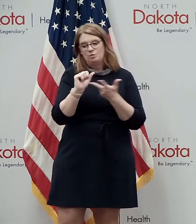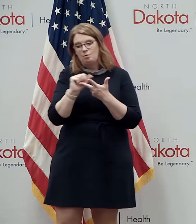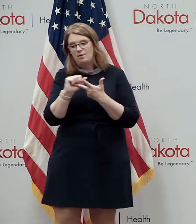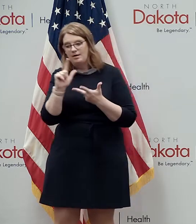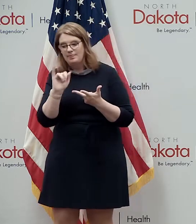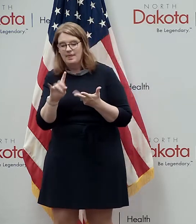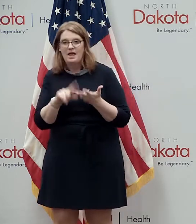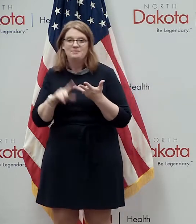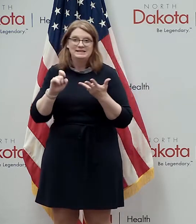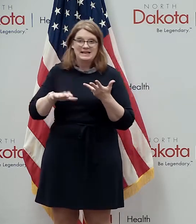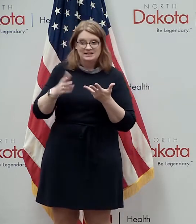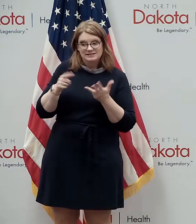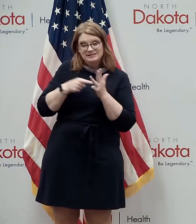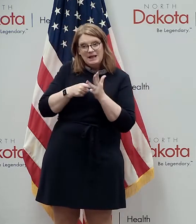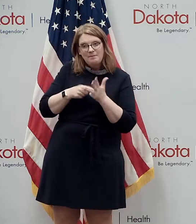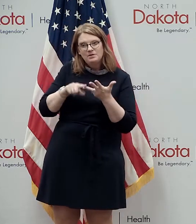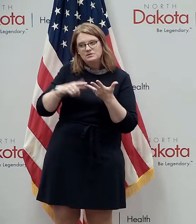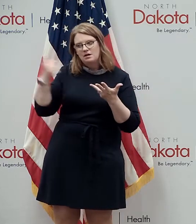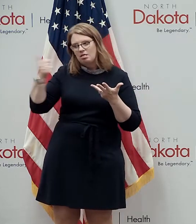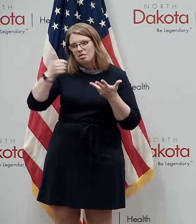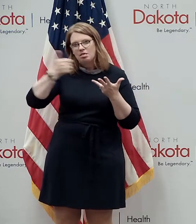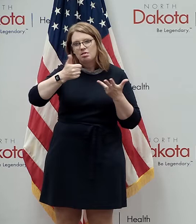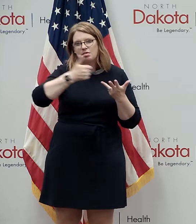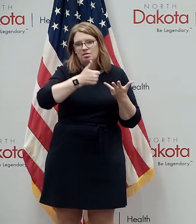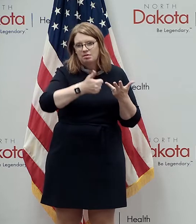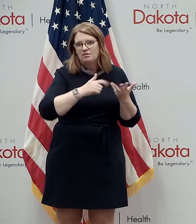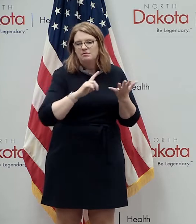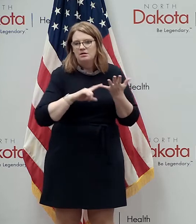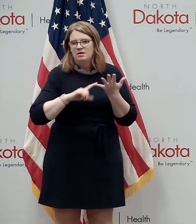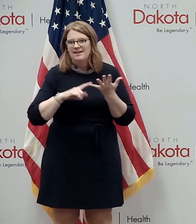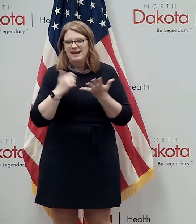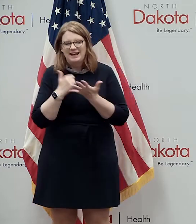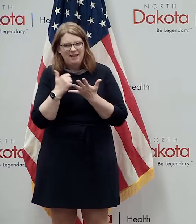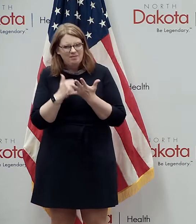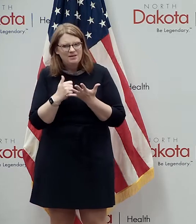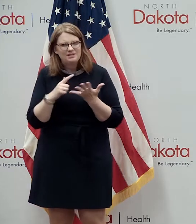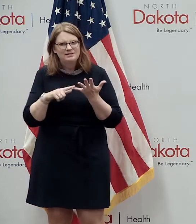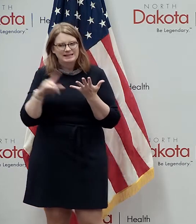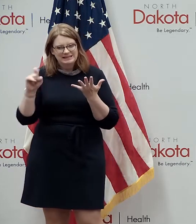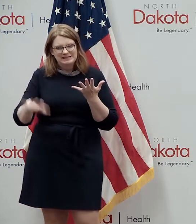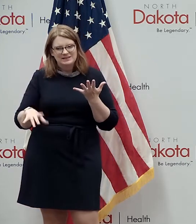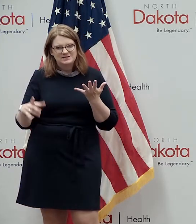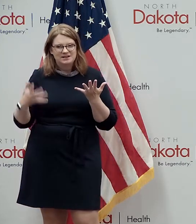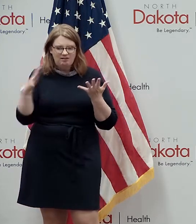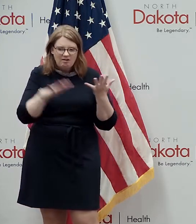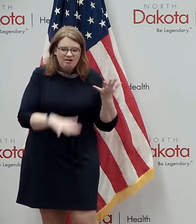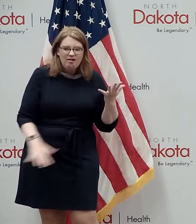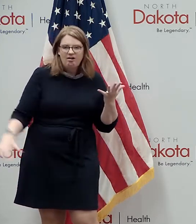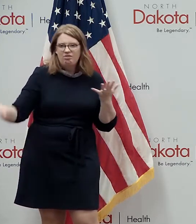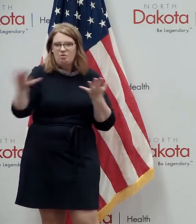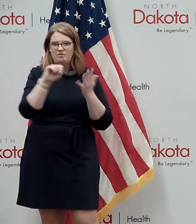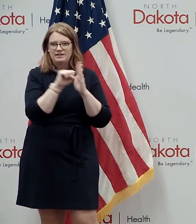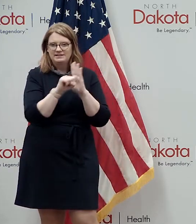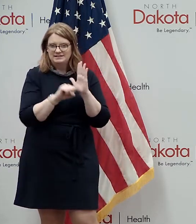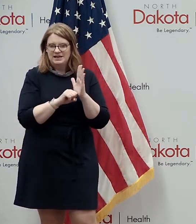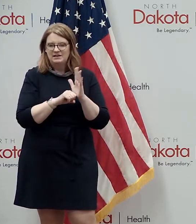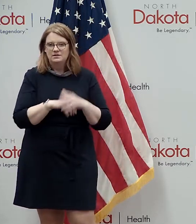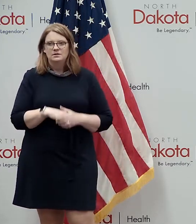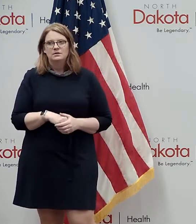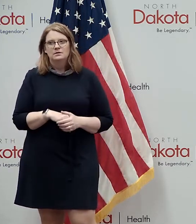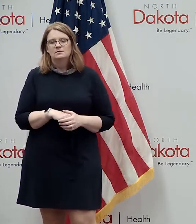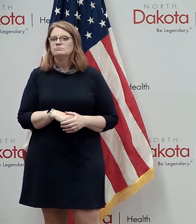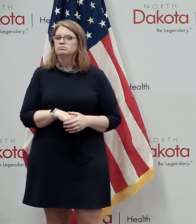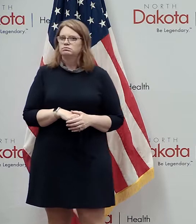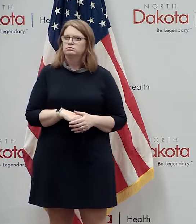transporting test samples uh and and helping with all of our the testing we've done around the state we're incredibly